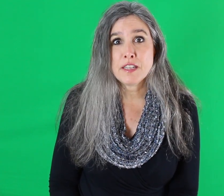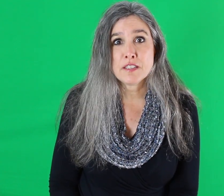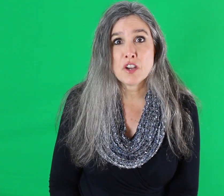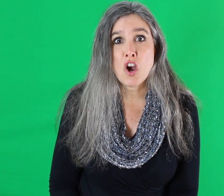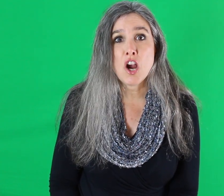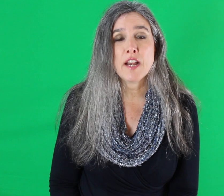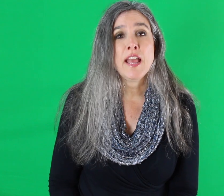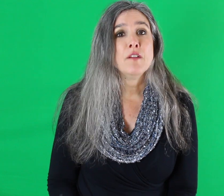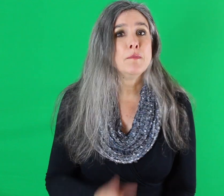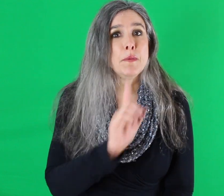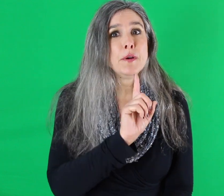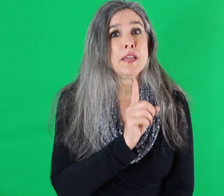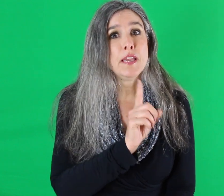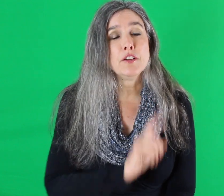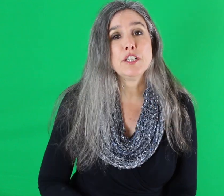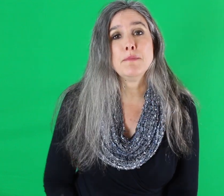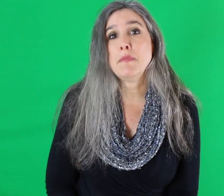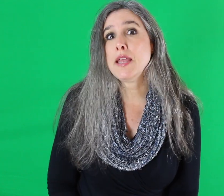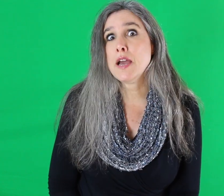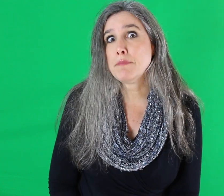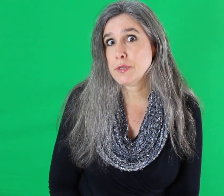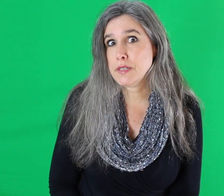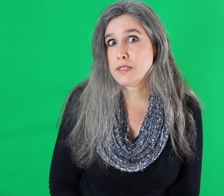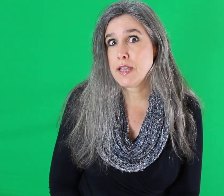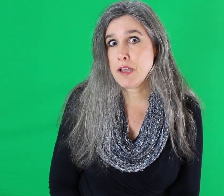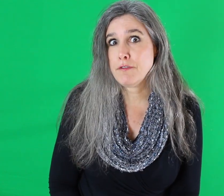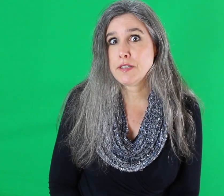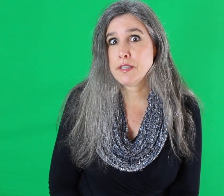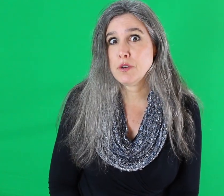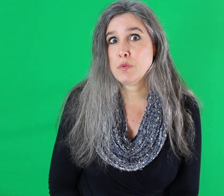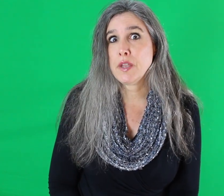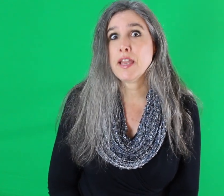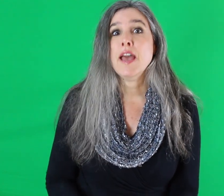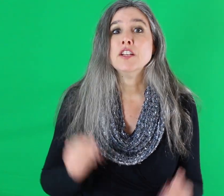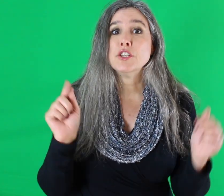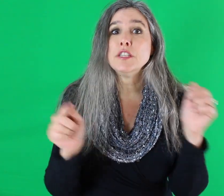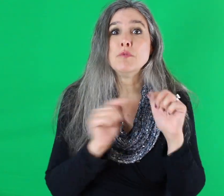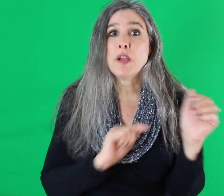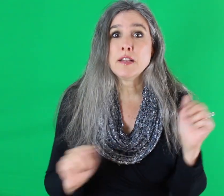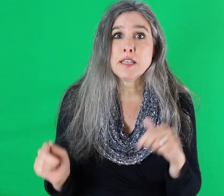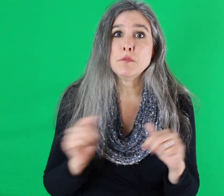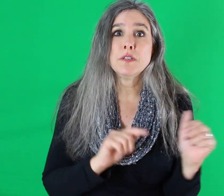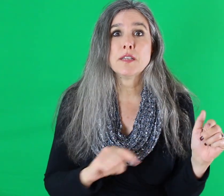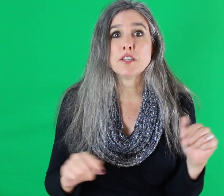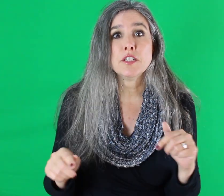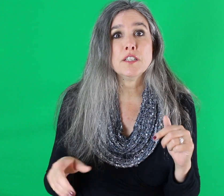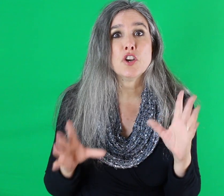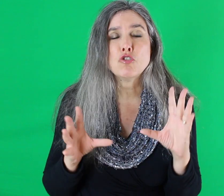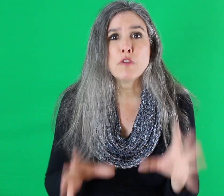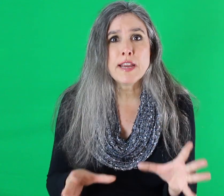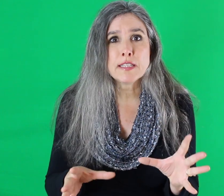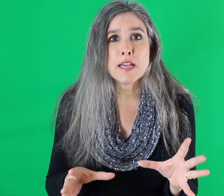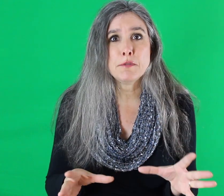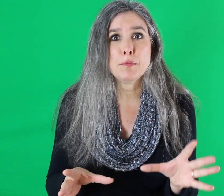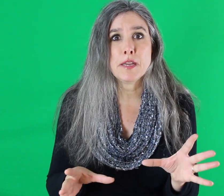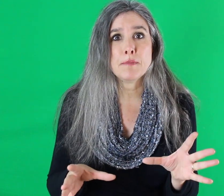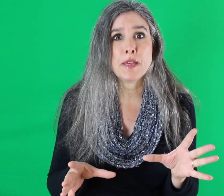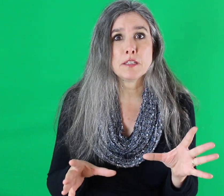his card, remember he or she may not present every single week. During the roundtable discussion is a great time to bring up that